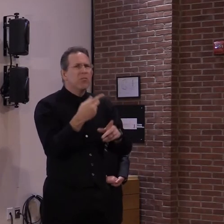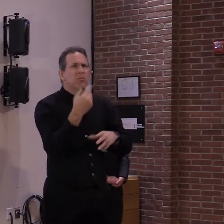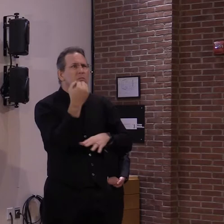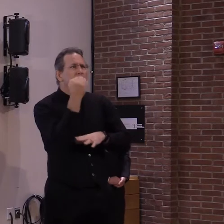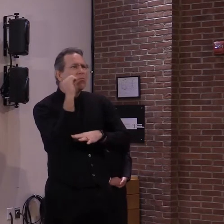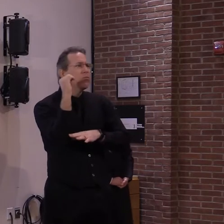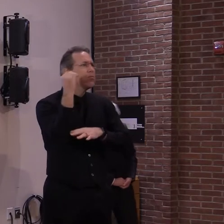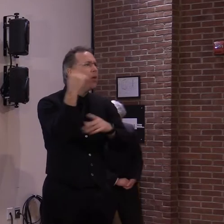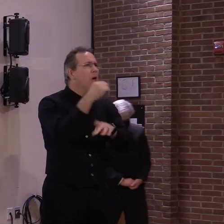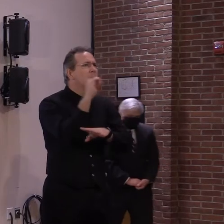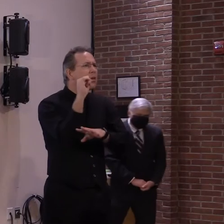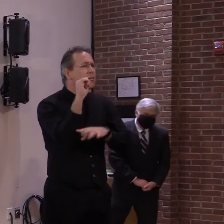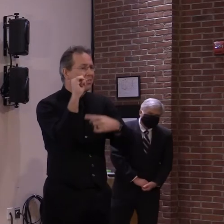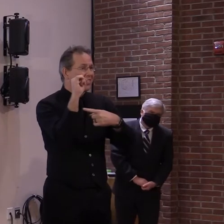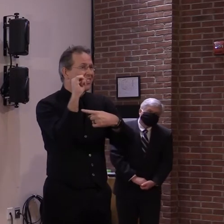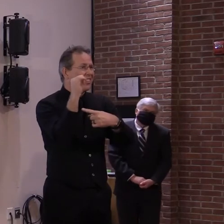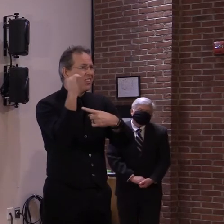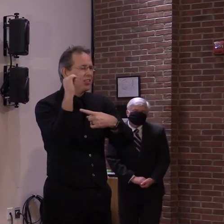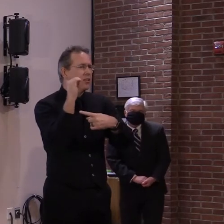prudent under the circumstances.